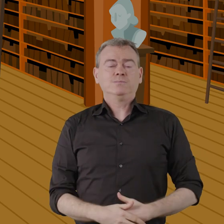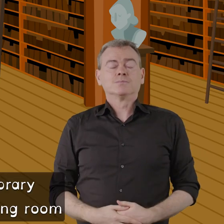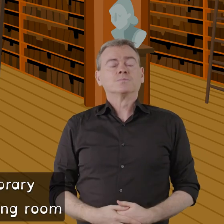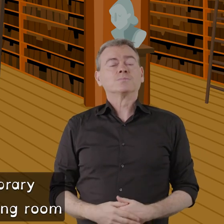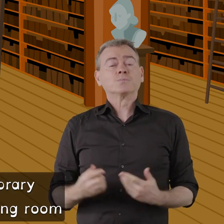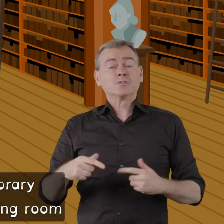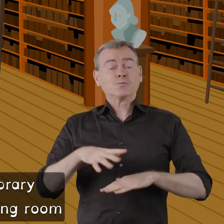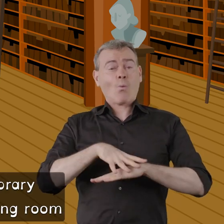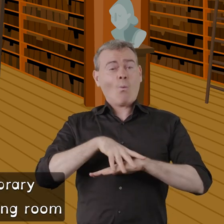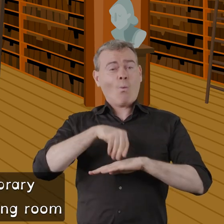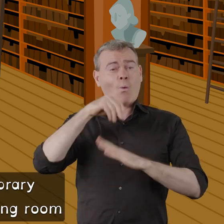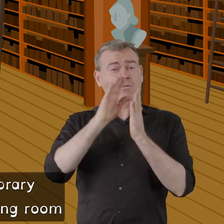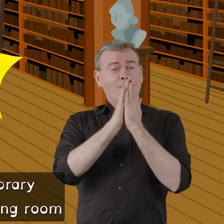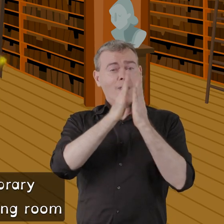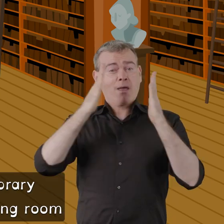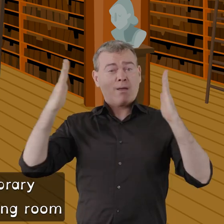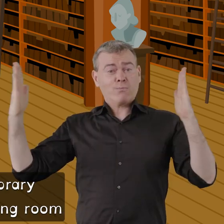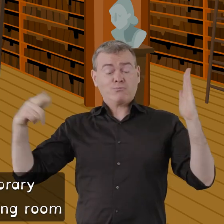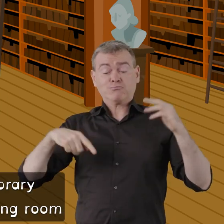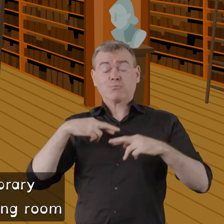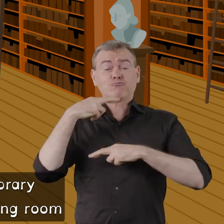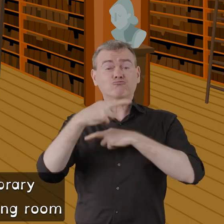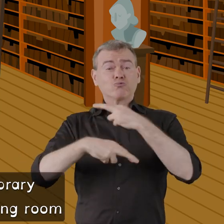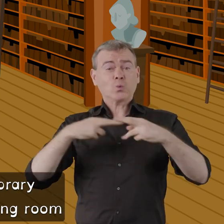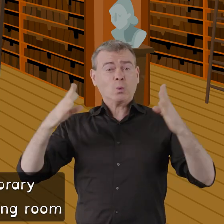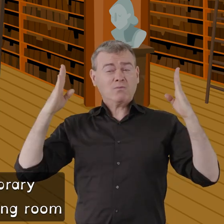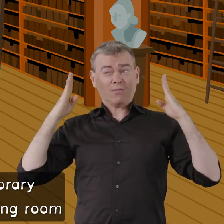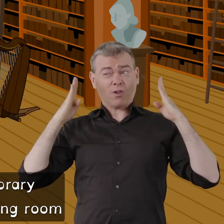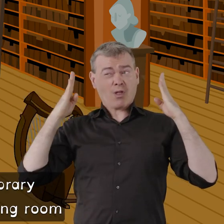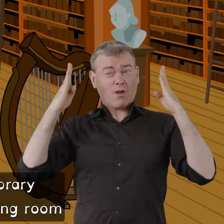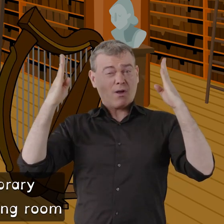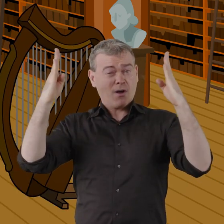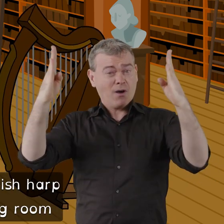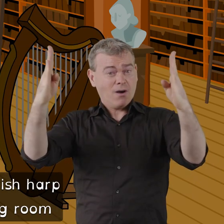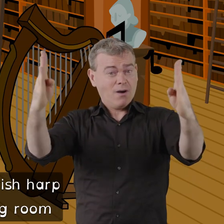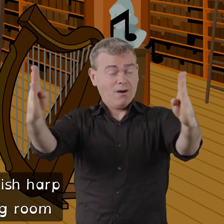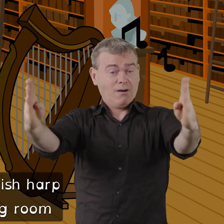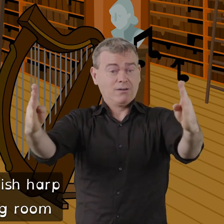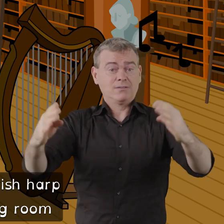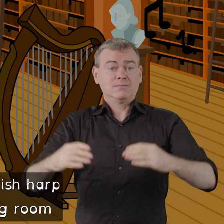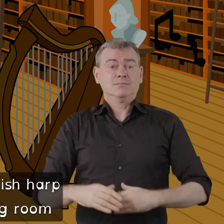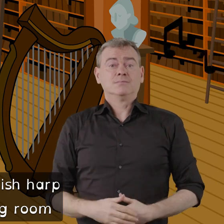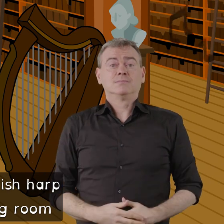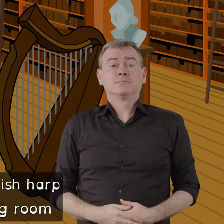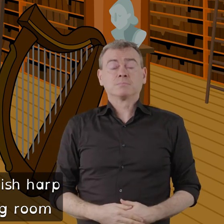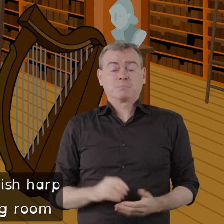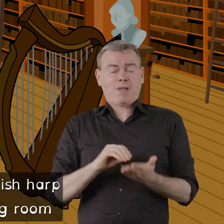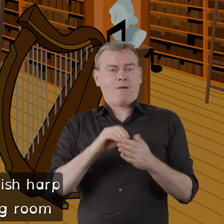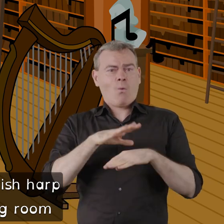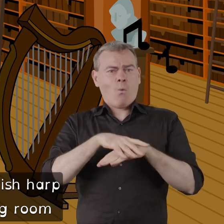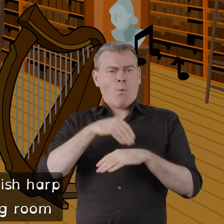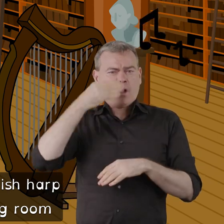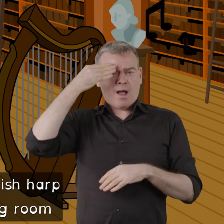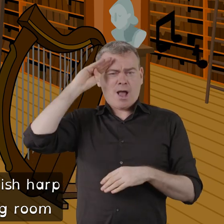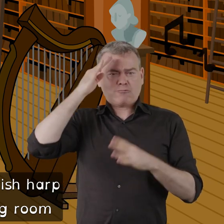in the old library there's a very long room there's an old Irish harp in the very long room